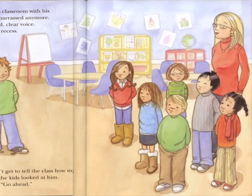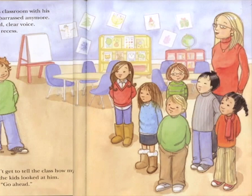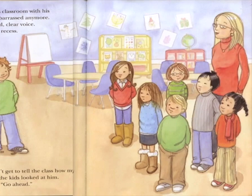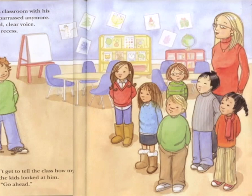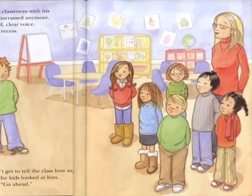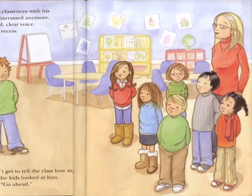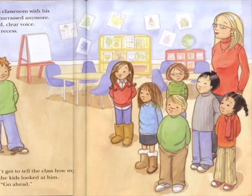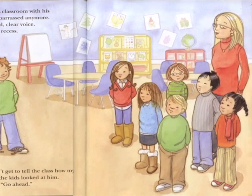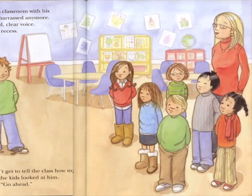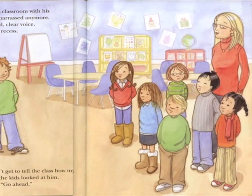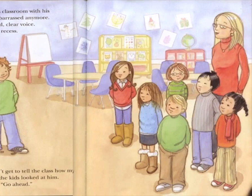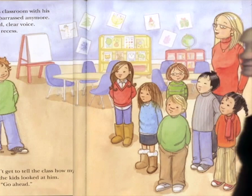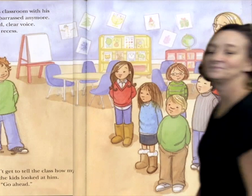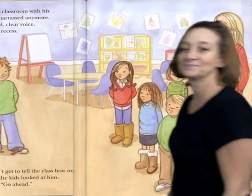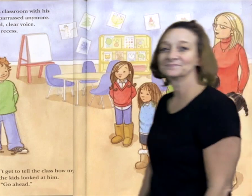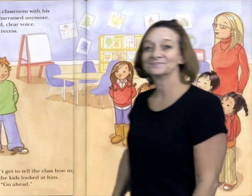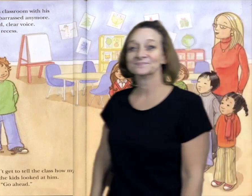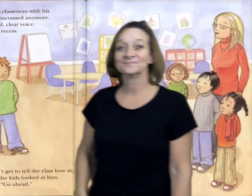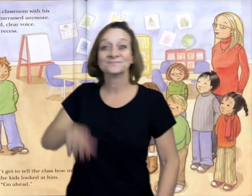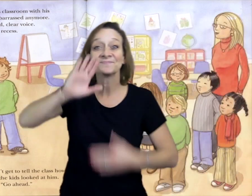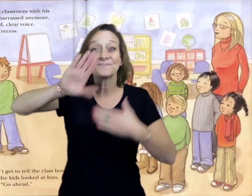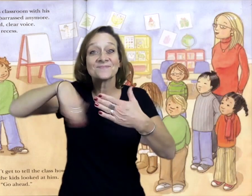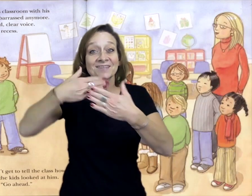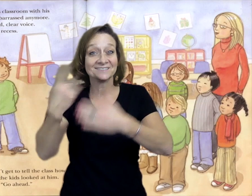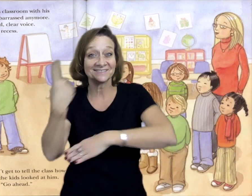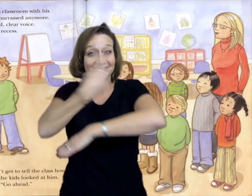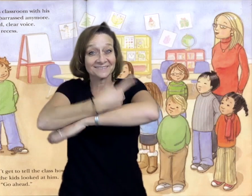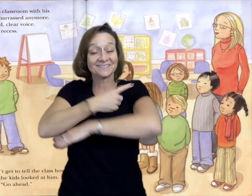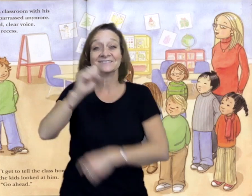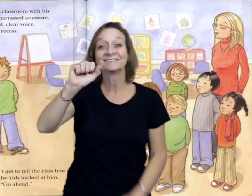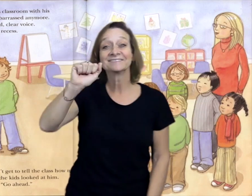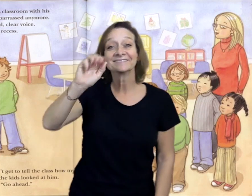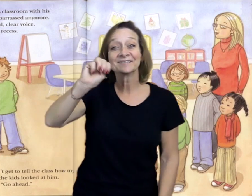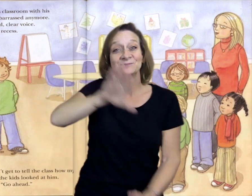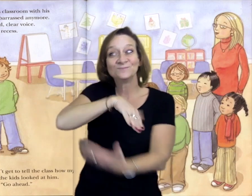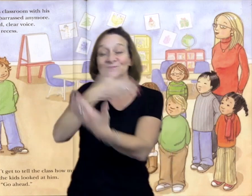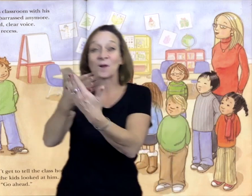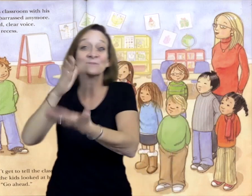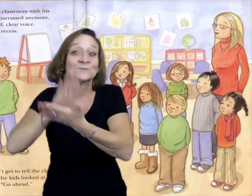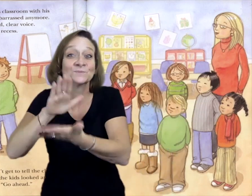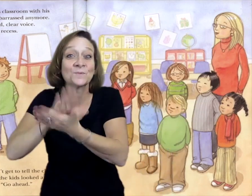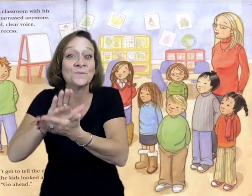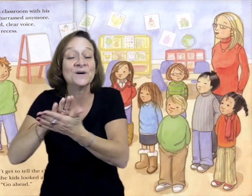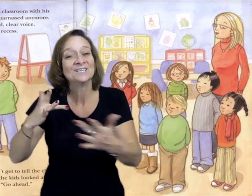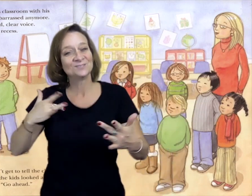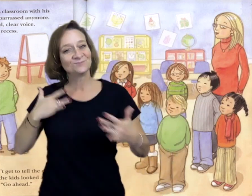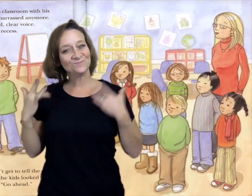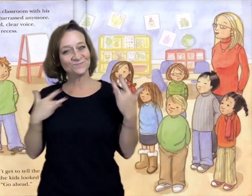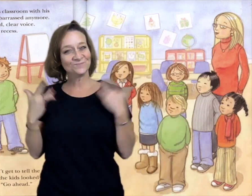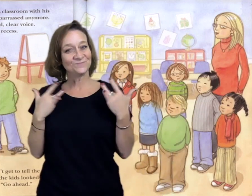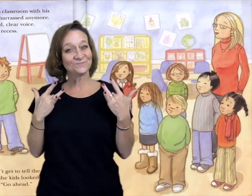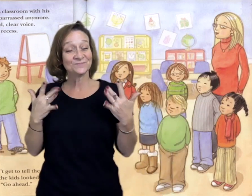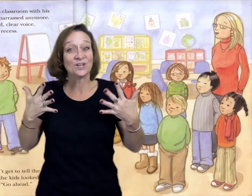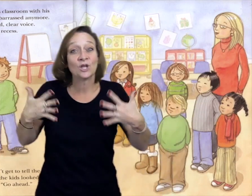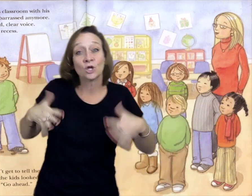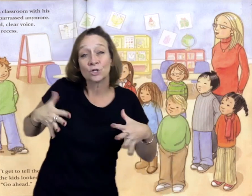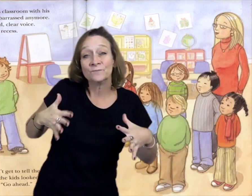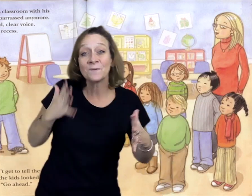The next day, Sam marched into his classroom with his head held high. He did not feel embarrassed anymore.